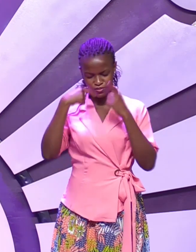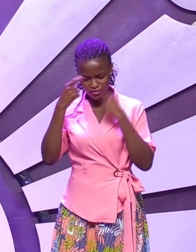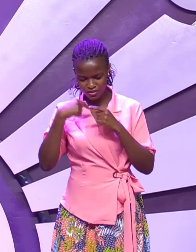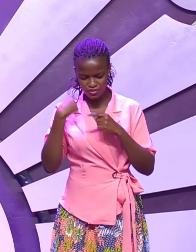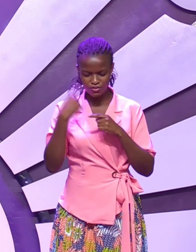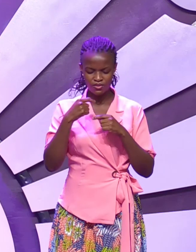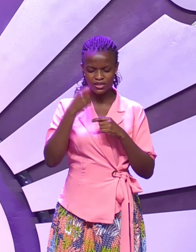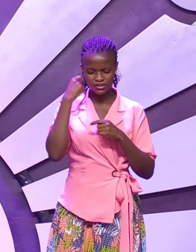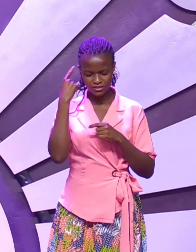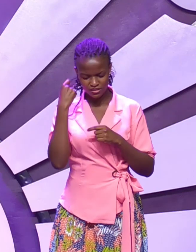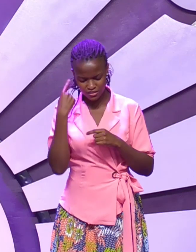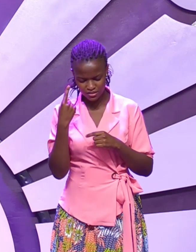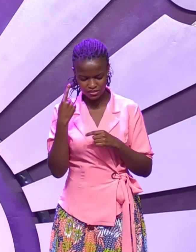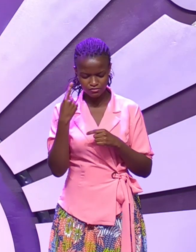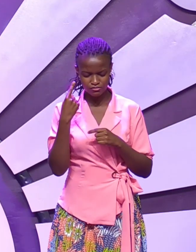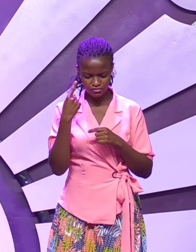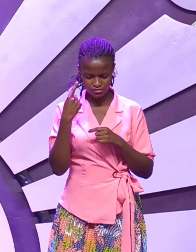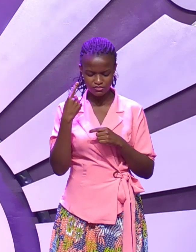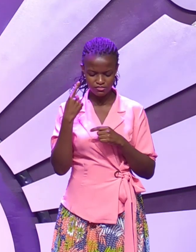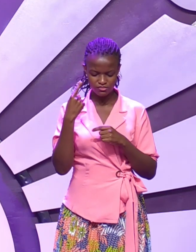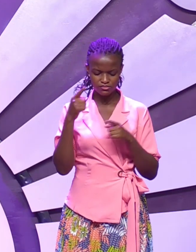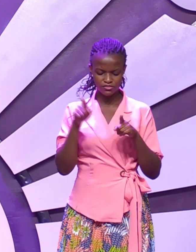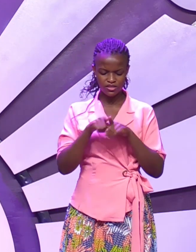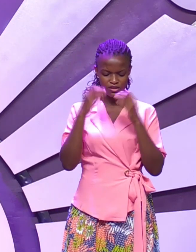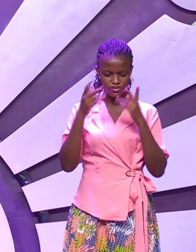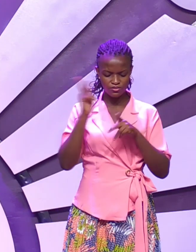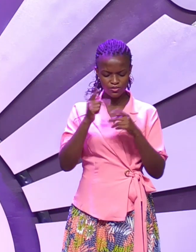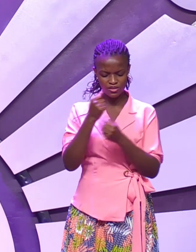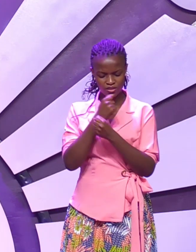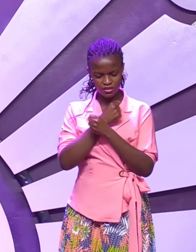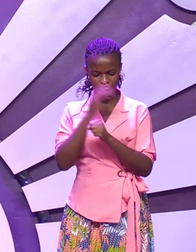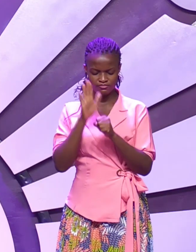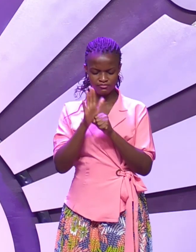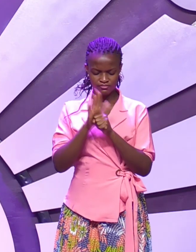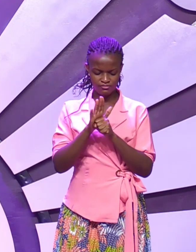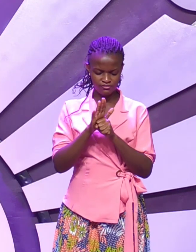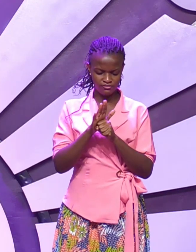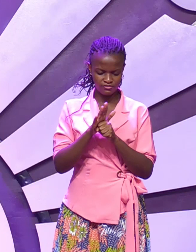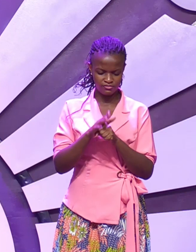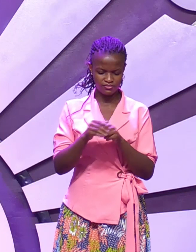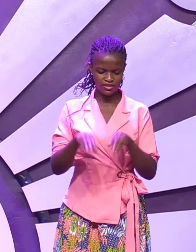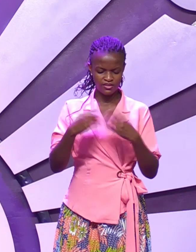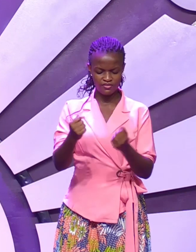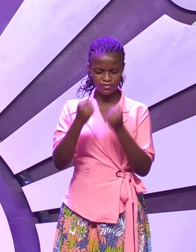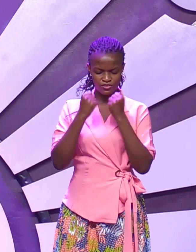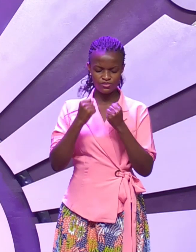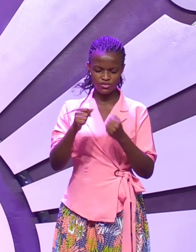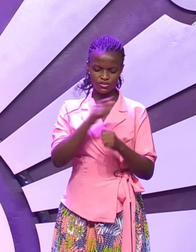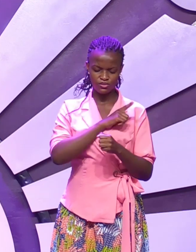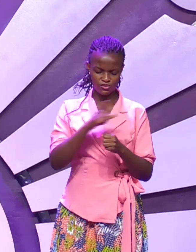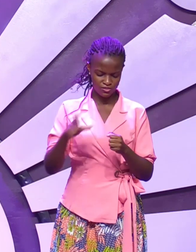those who are sick of lost loved ones father strengthen them and come I